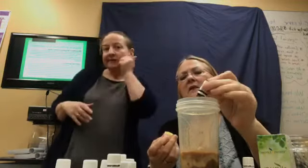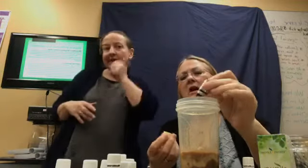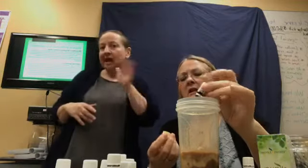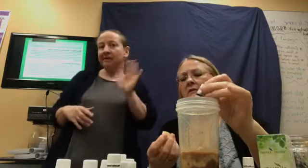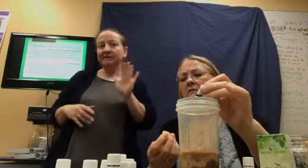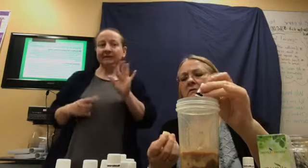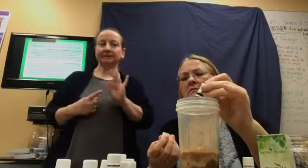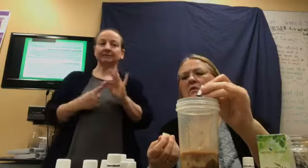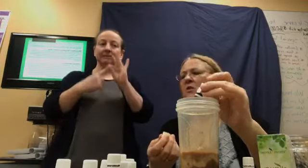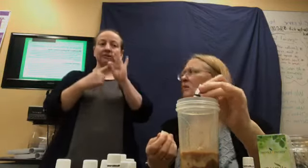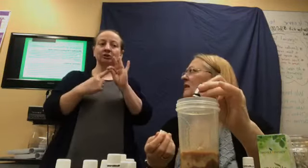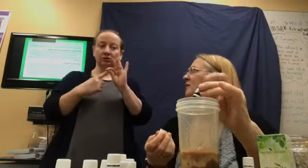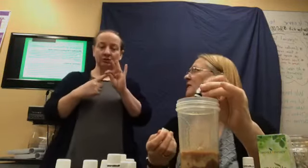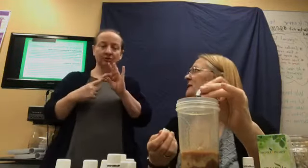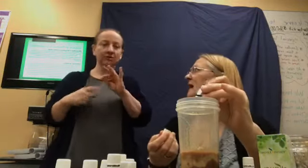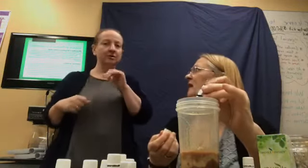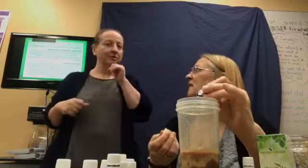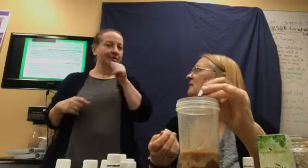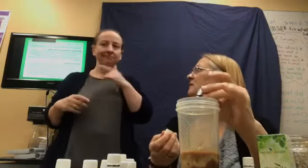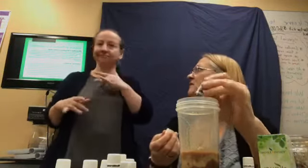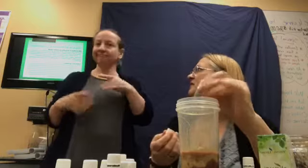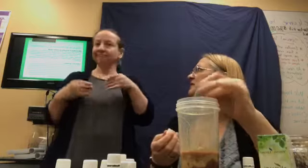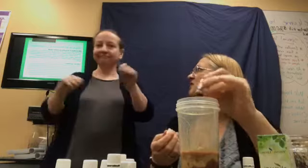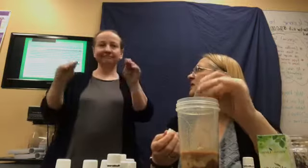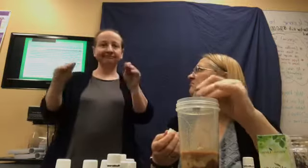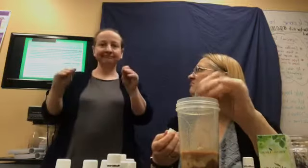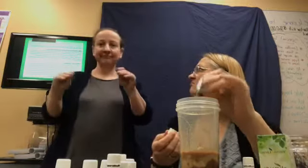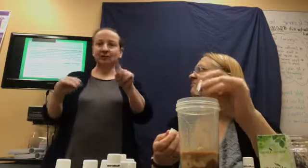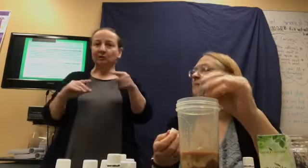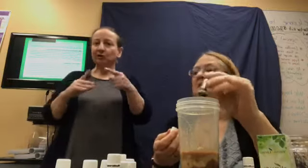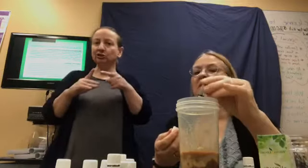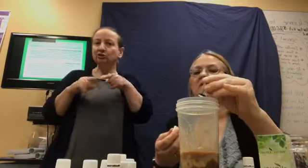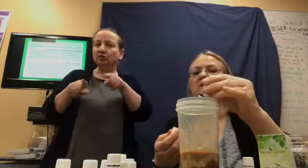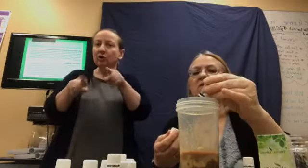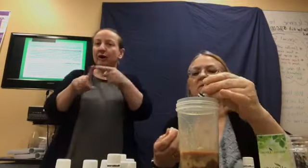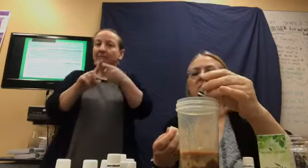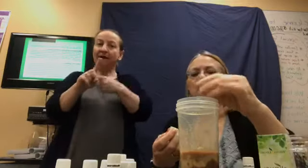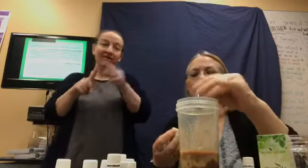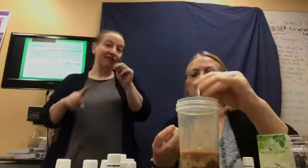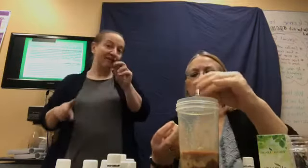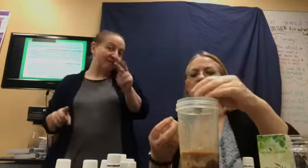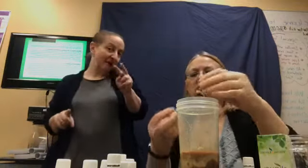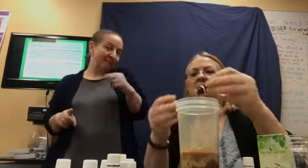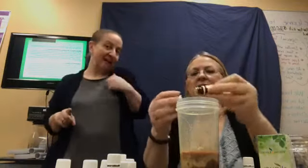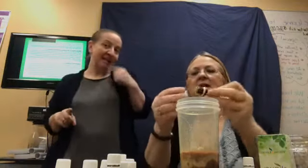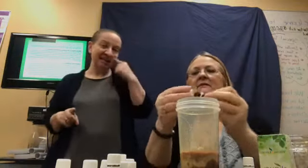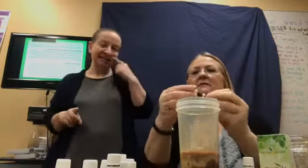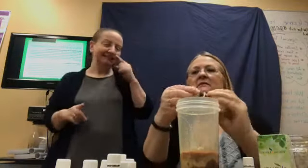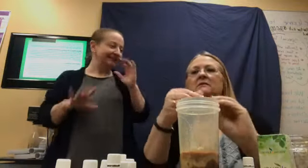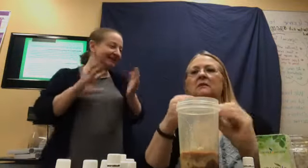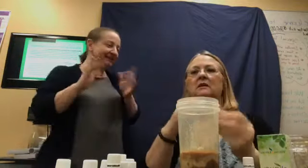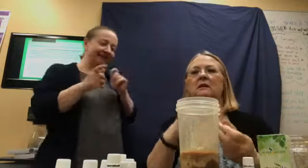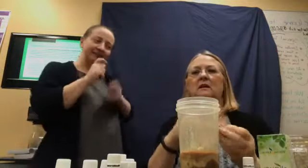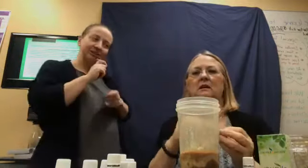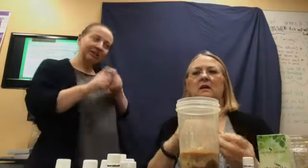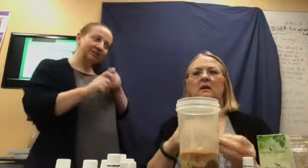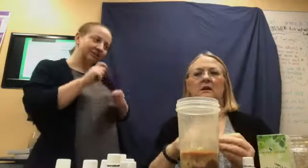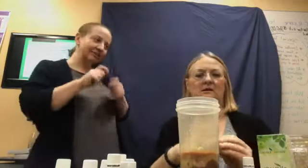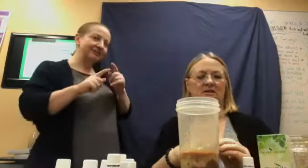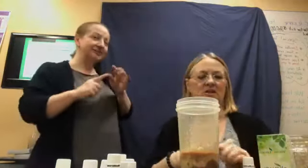not normally for sale just during the month of November. Am I correct on that? It, it changes. There's